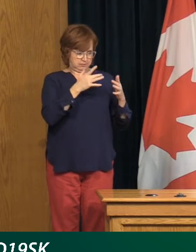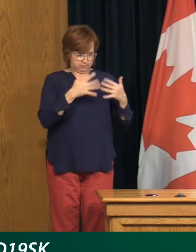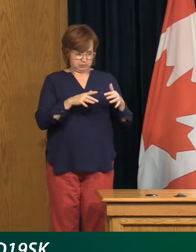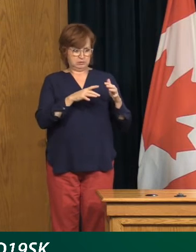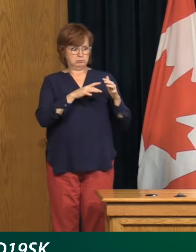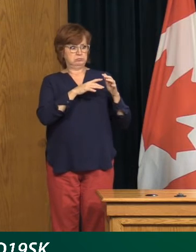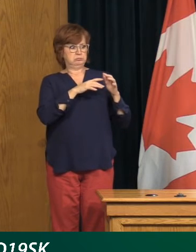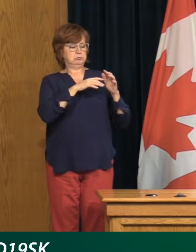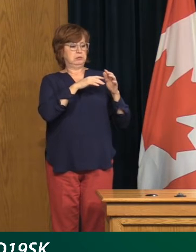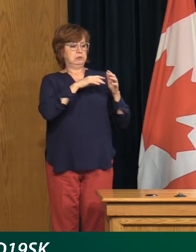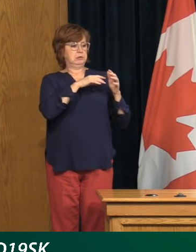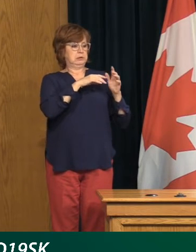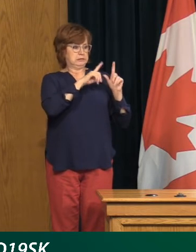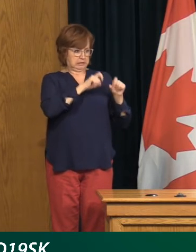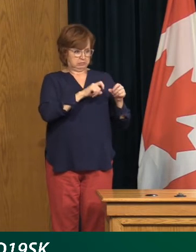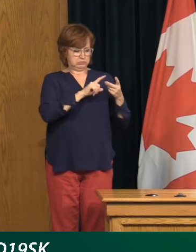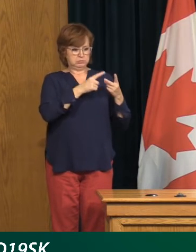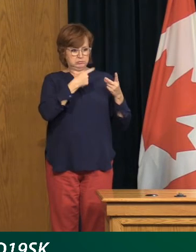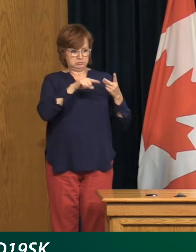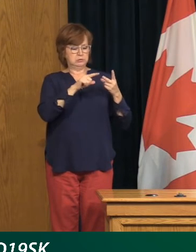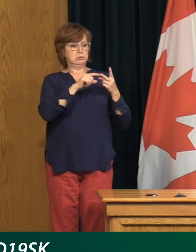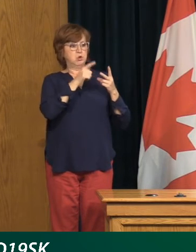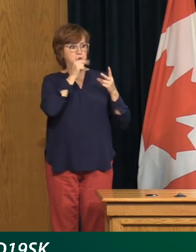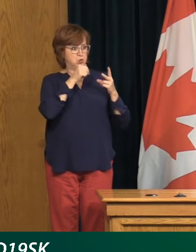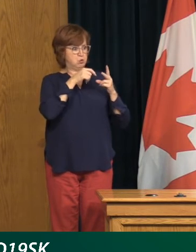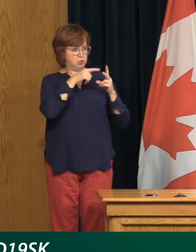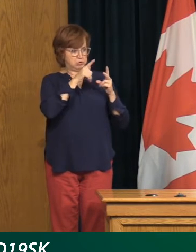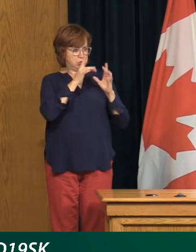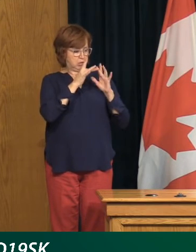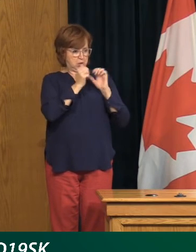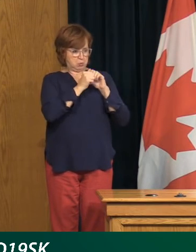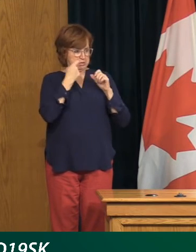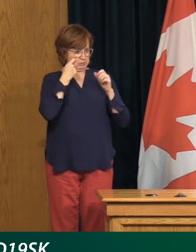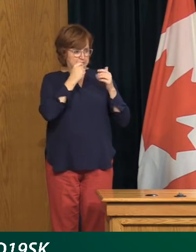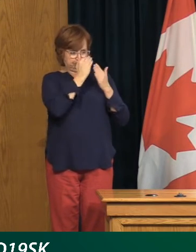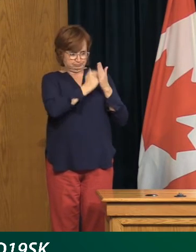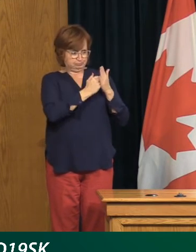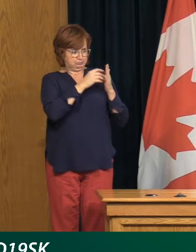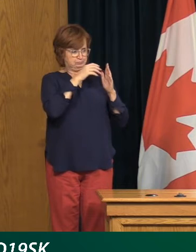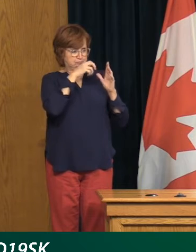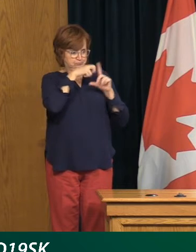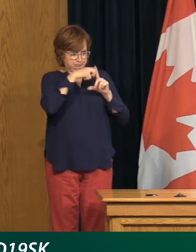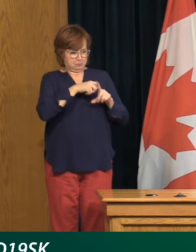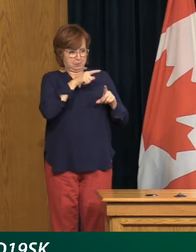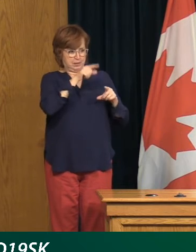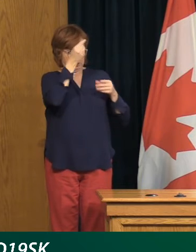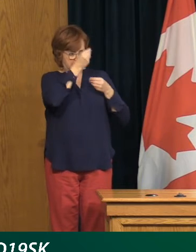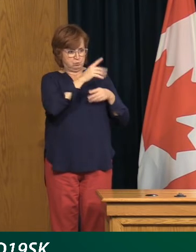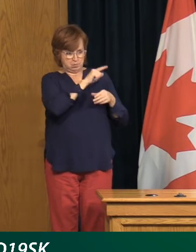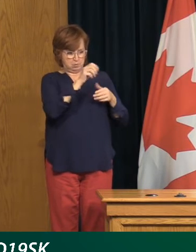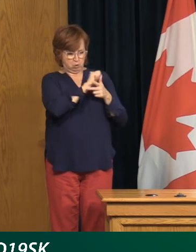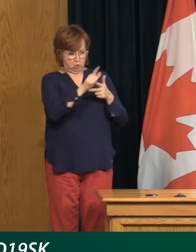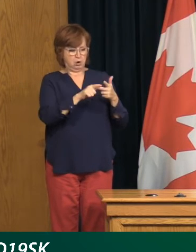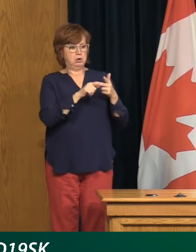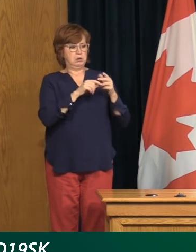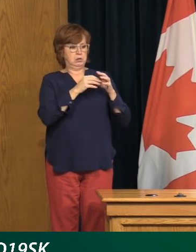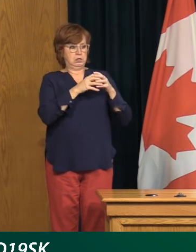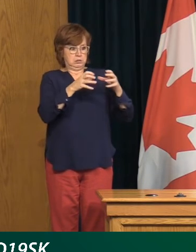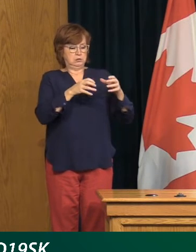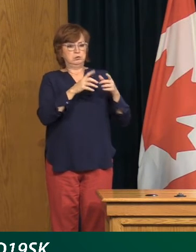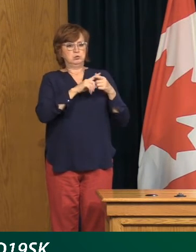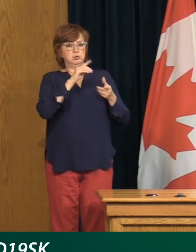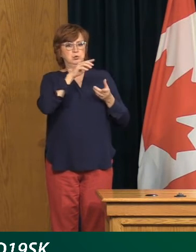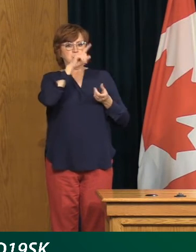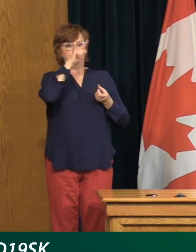close contacts ready to give to public health, public health, falling up very quickly with close contacts, were isolated, so that in case close contacts became symptomatic